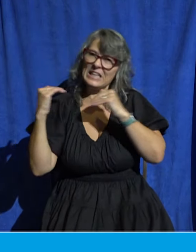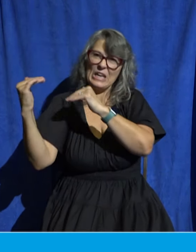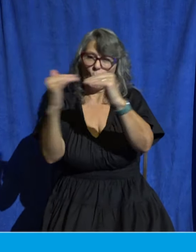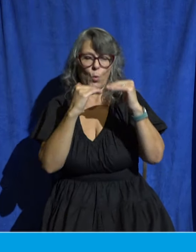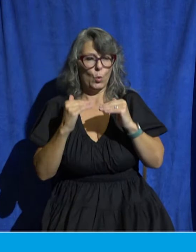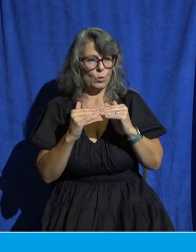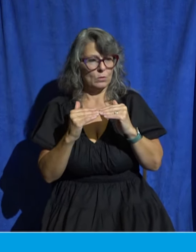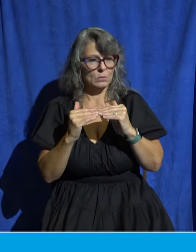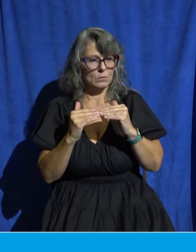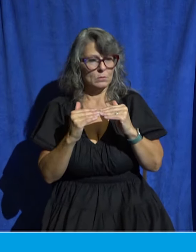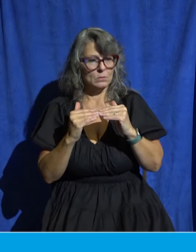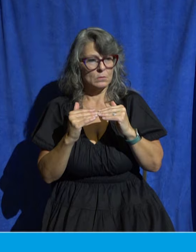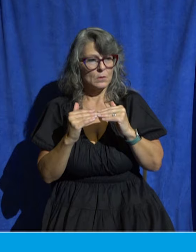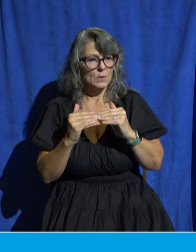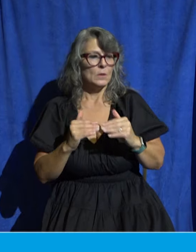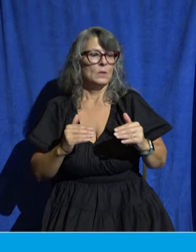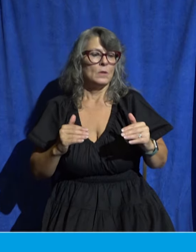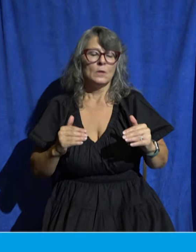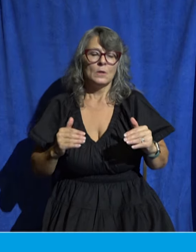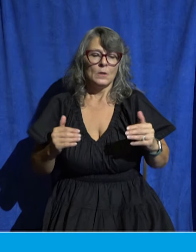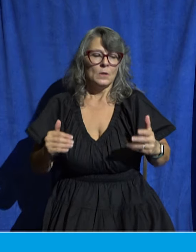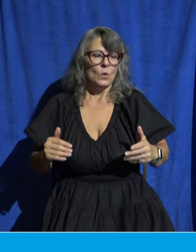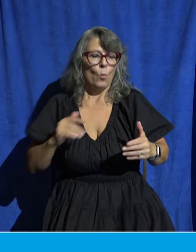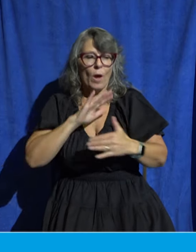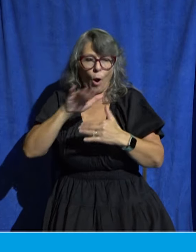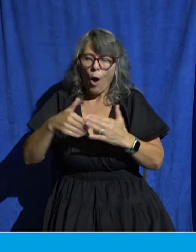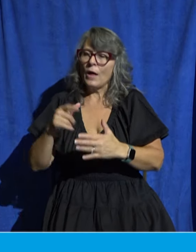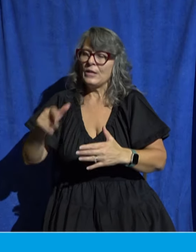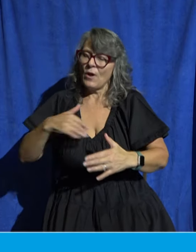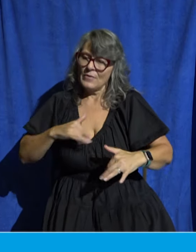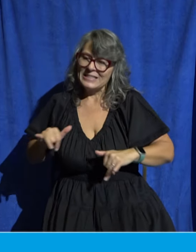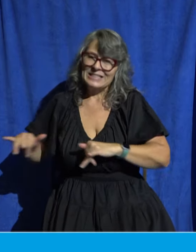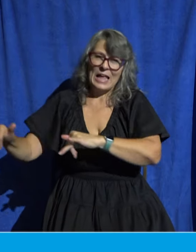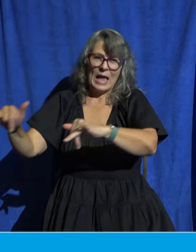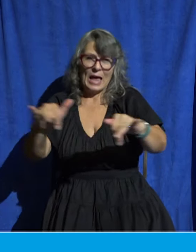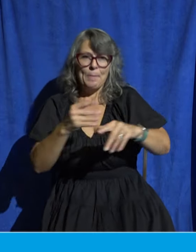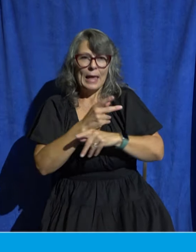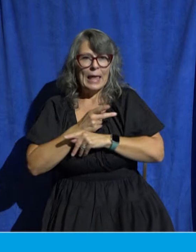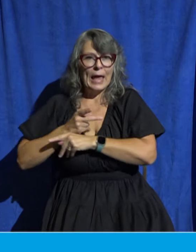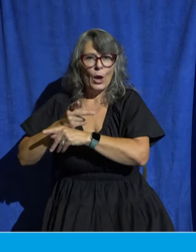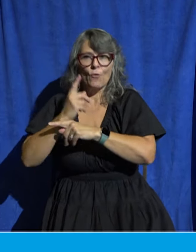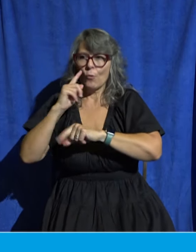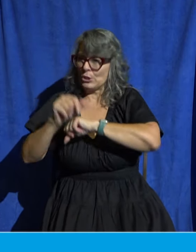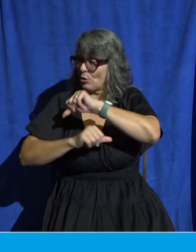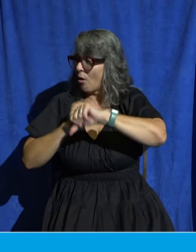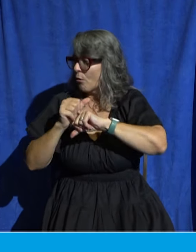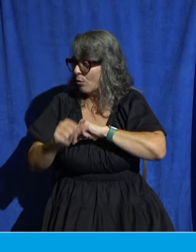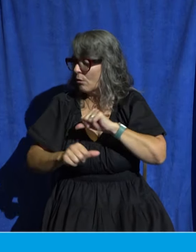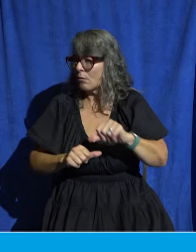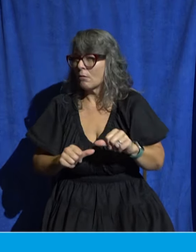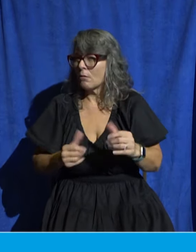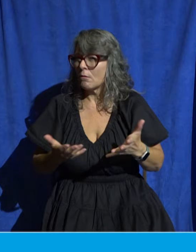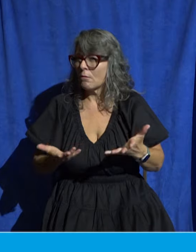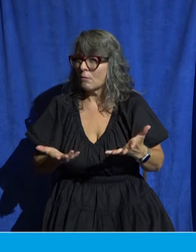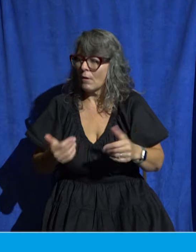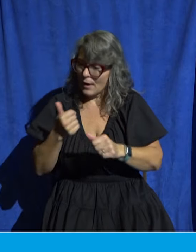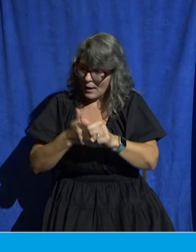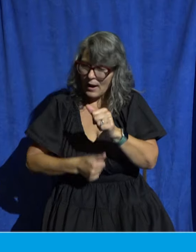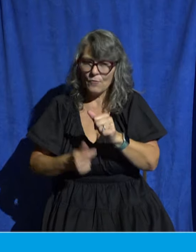care. The same care for one another. Which means that every single believer in the local church,